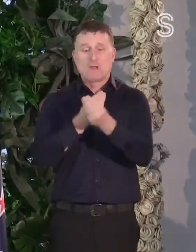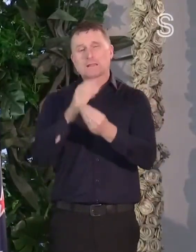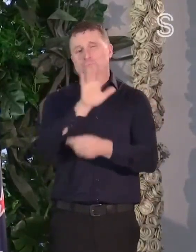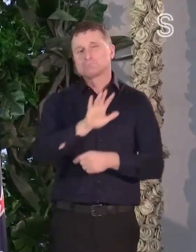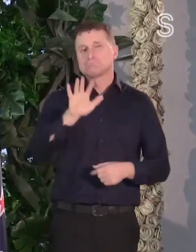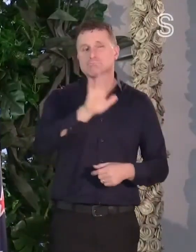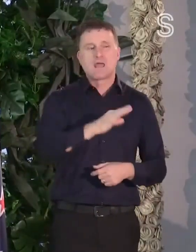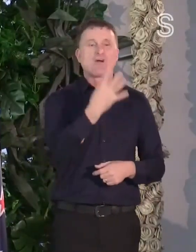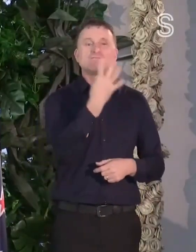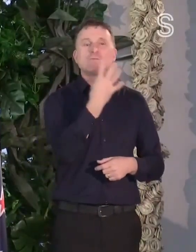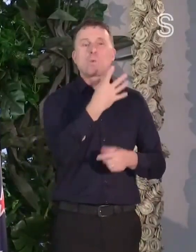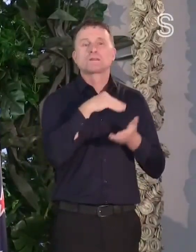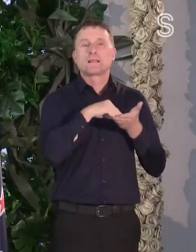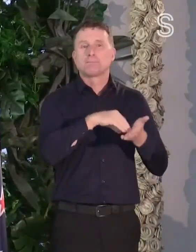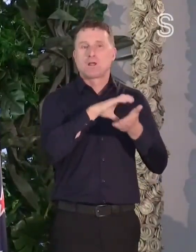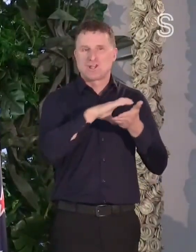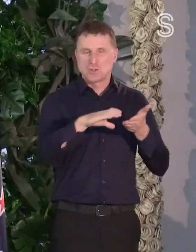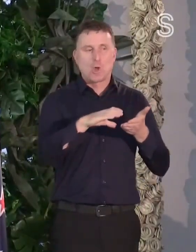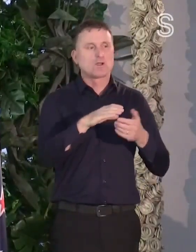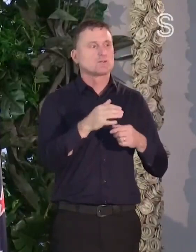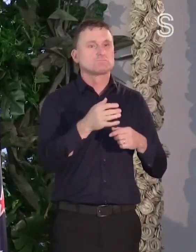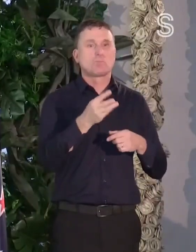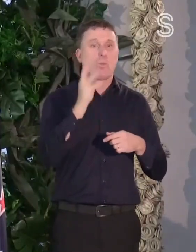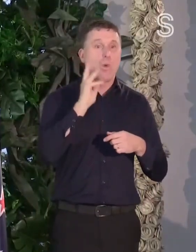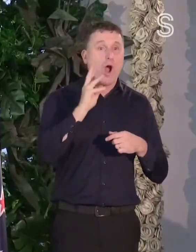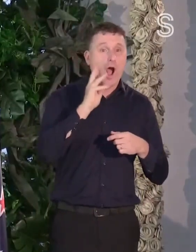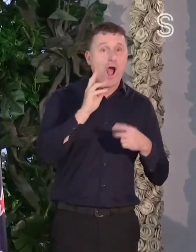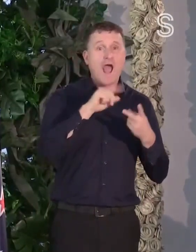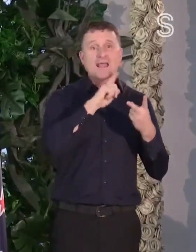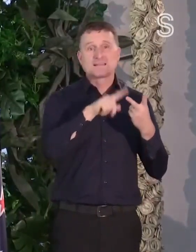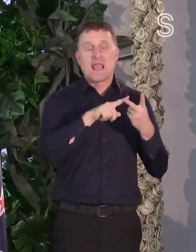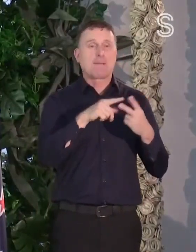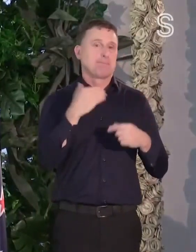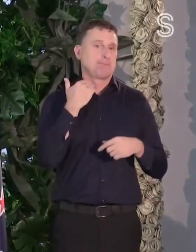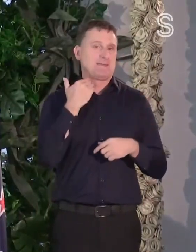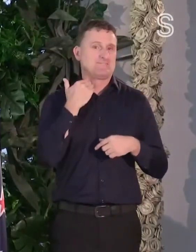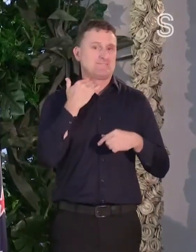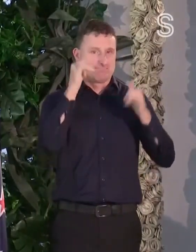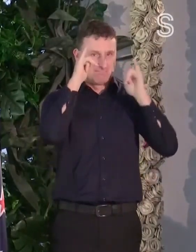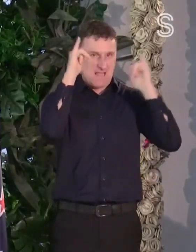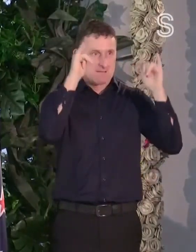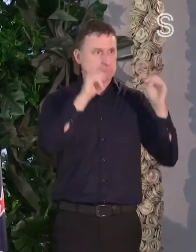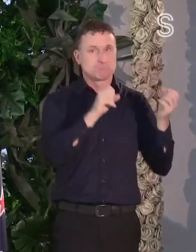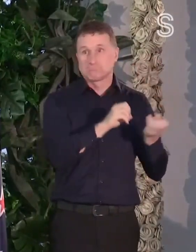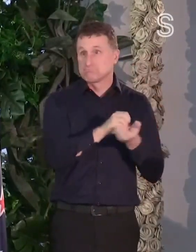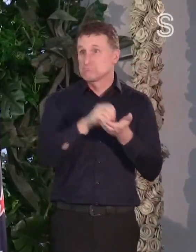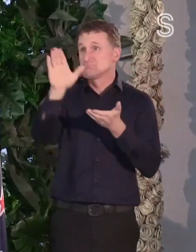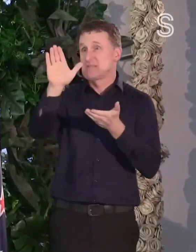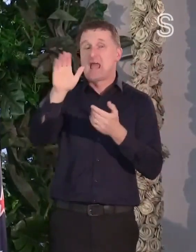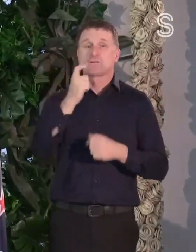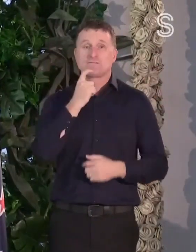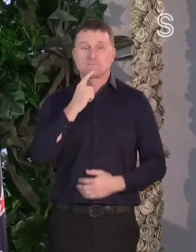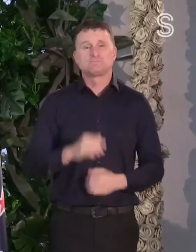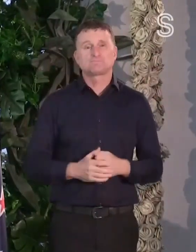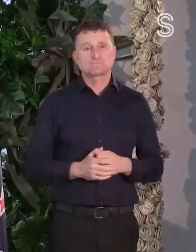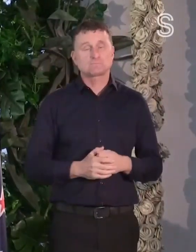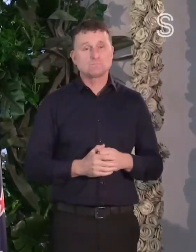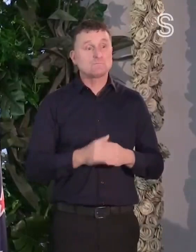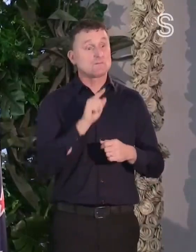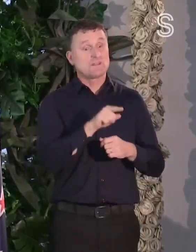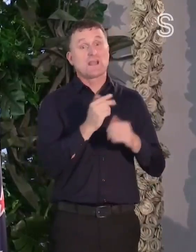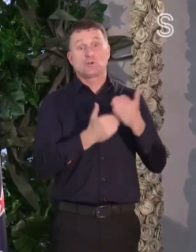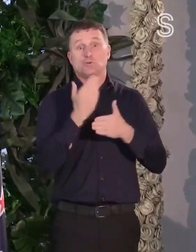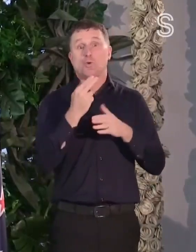it's mostly in wine and beef. There is huge potential between us. The EU FTA is a launch pad